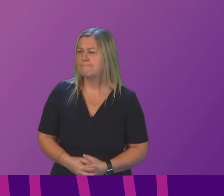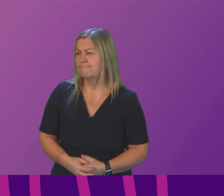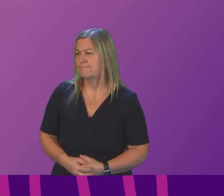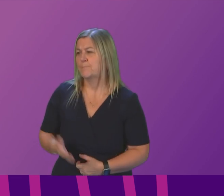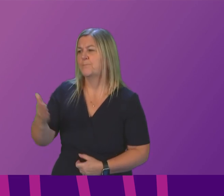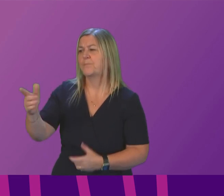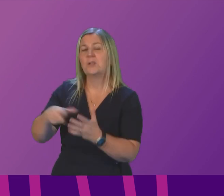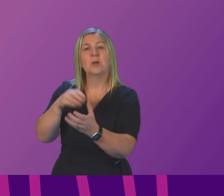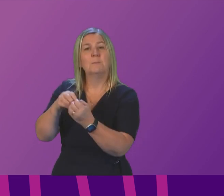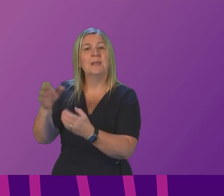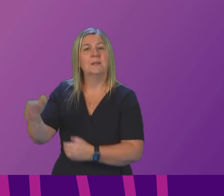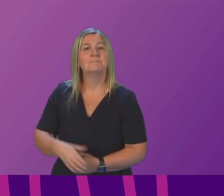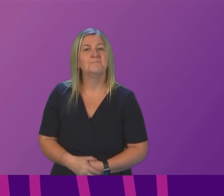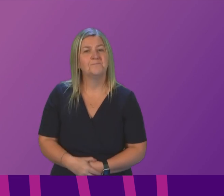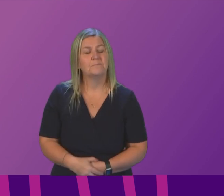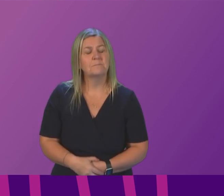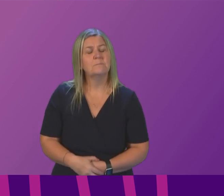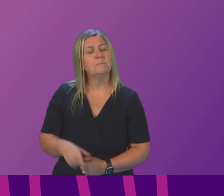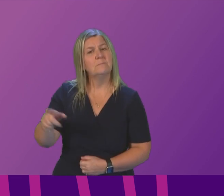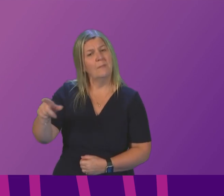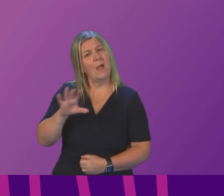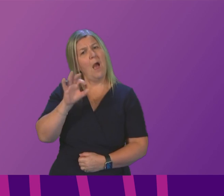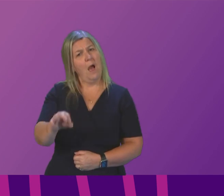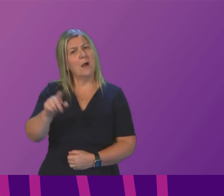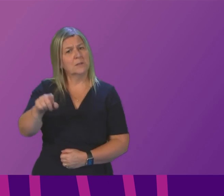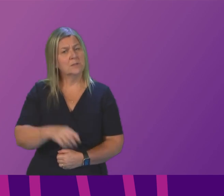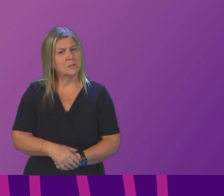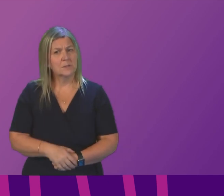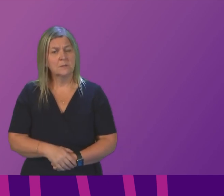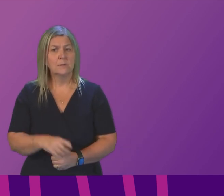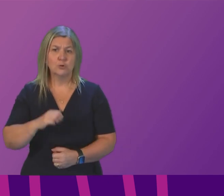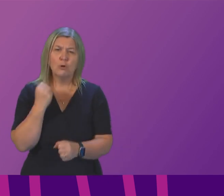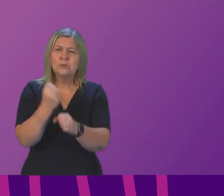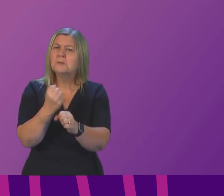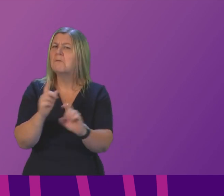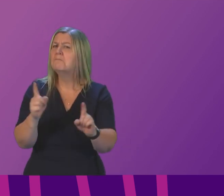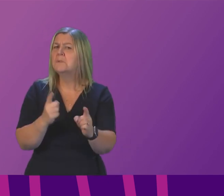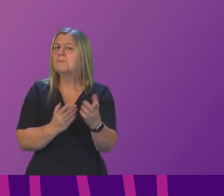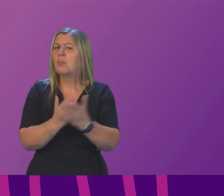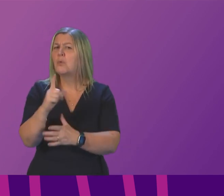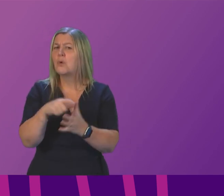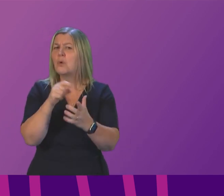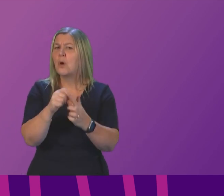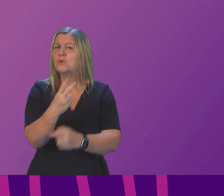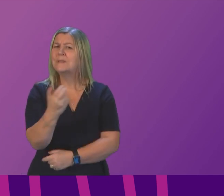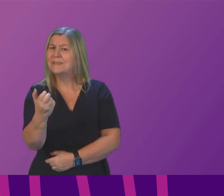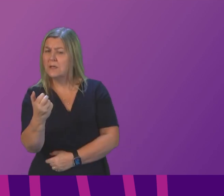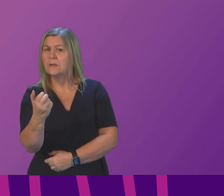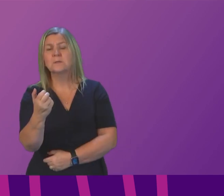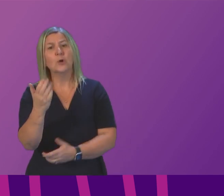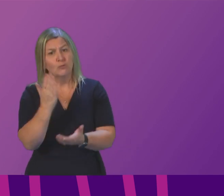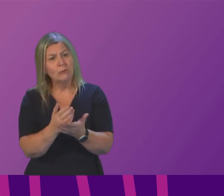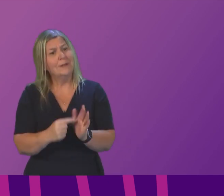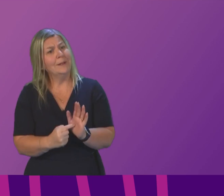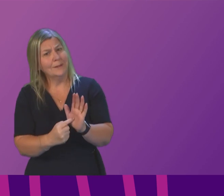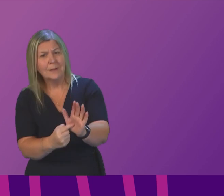to ask the first minister how the Scottish government is working to ensure that during COP26 it provides a platform for